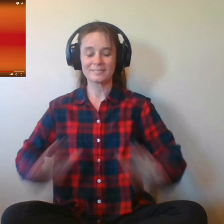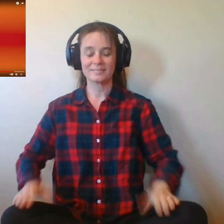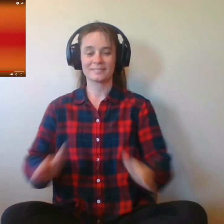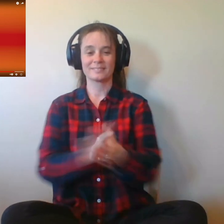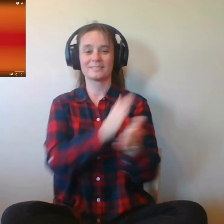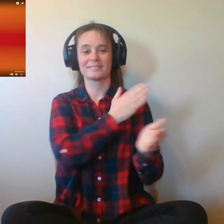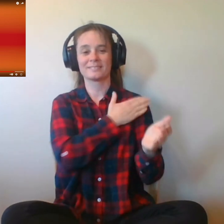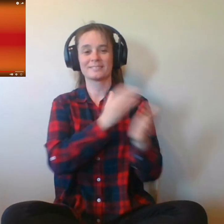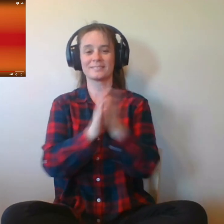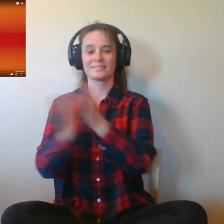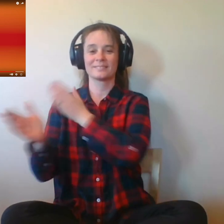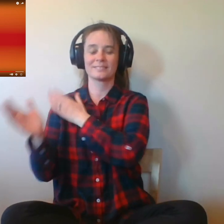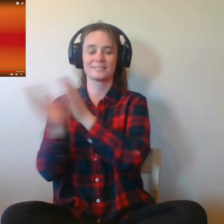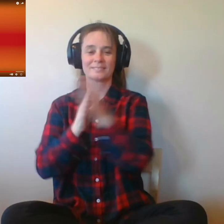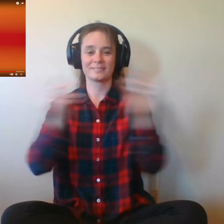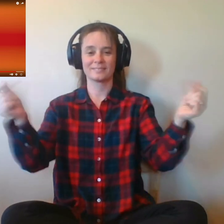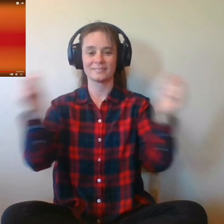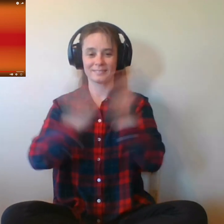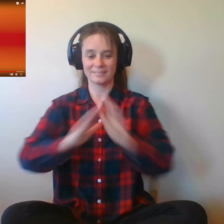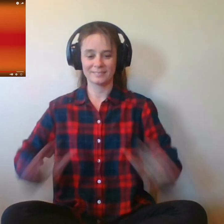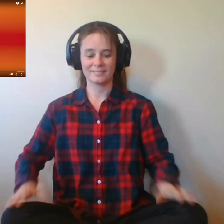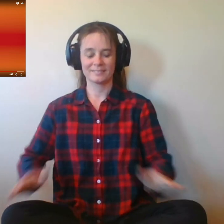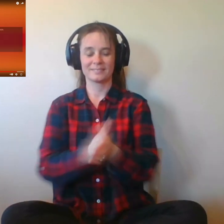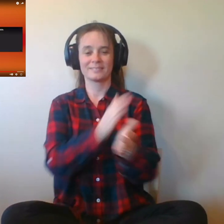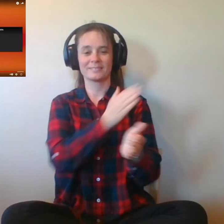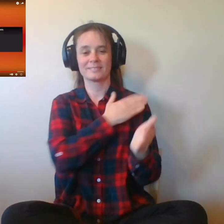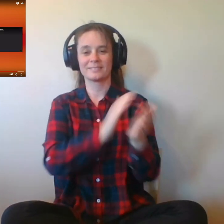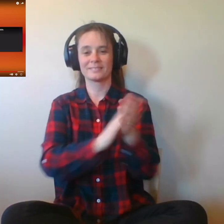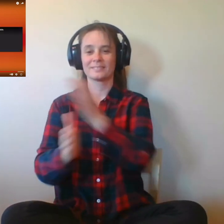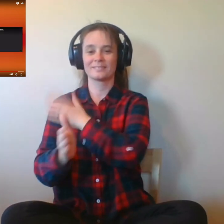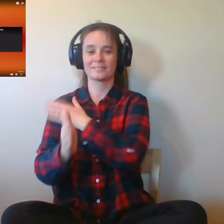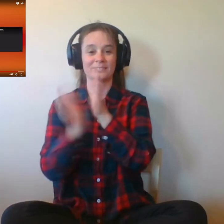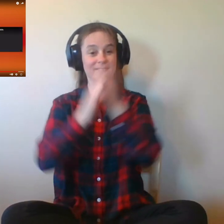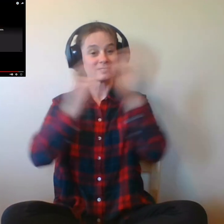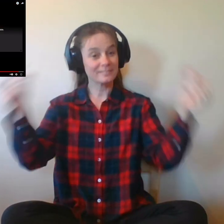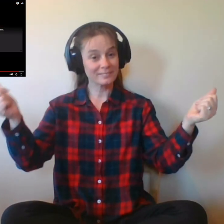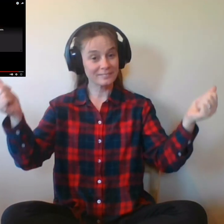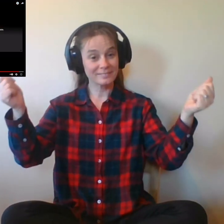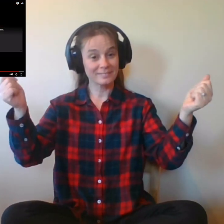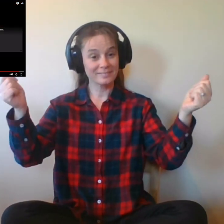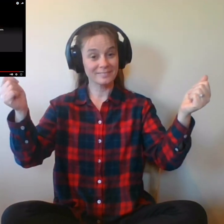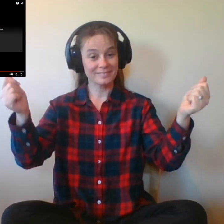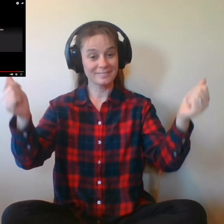rum. One day when the tonguing is done, We'll take our leave and go.